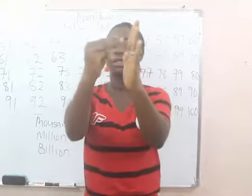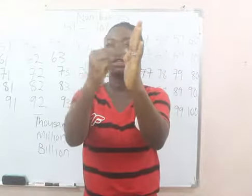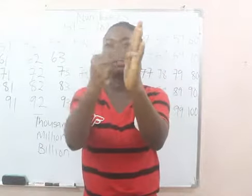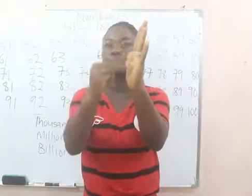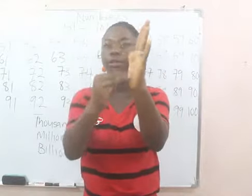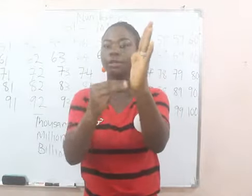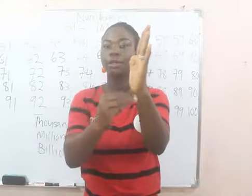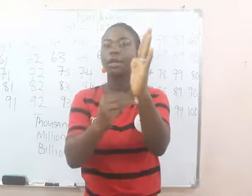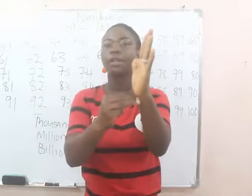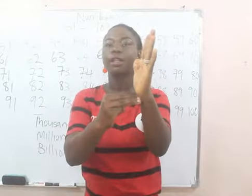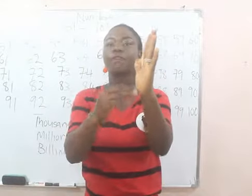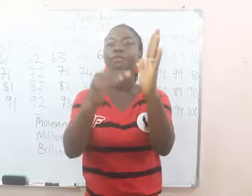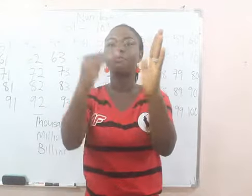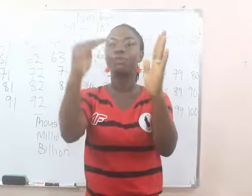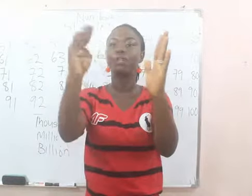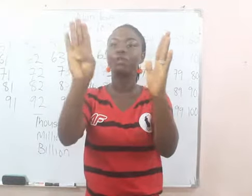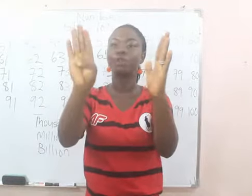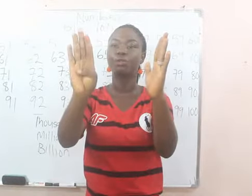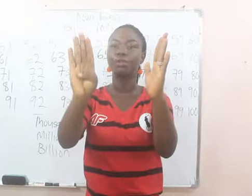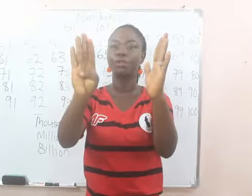million. Sign for billion, you're on B.